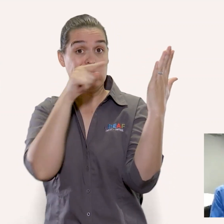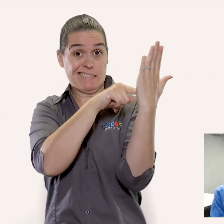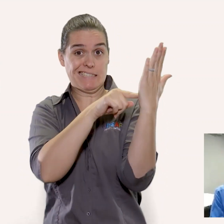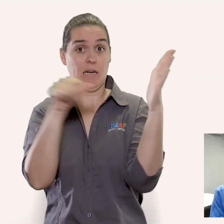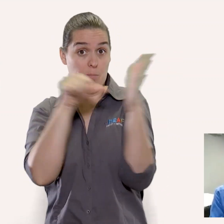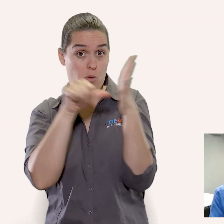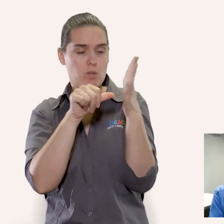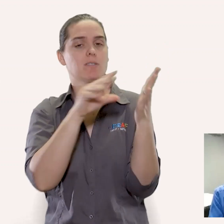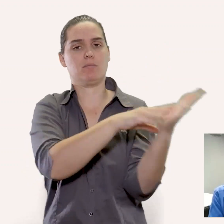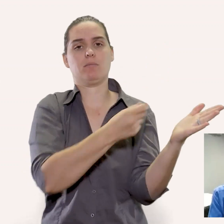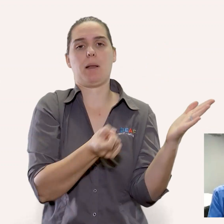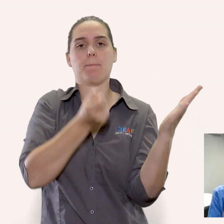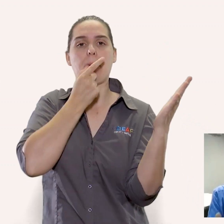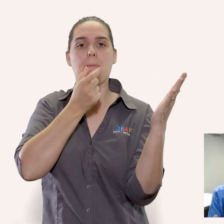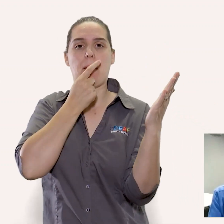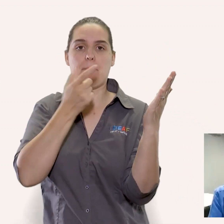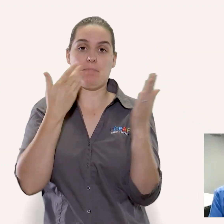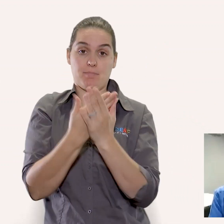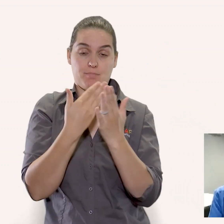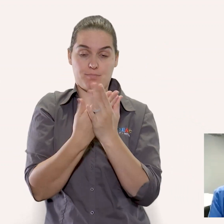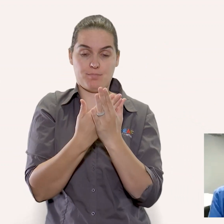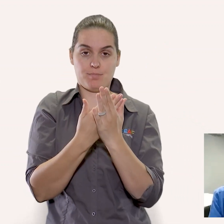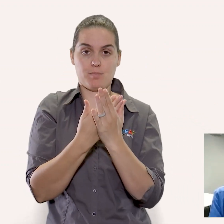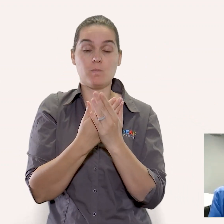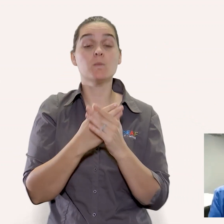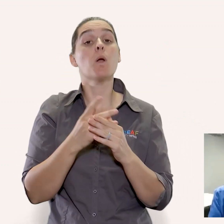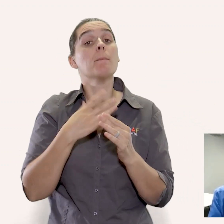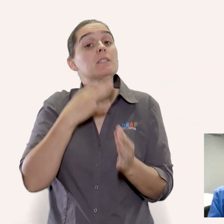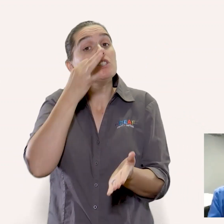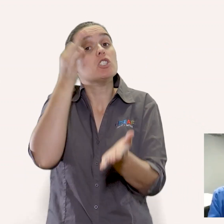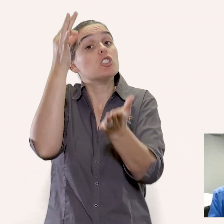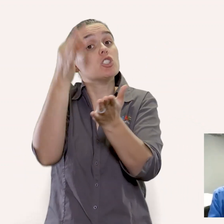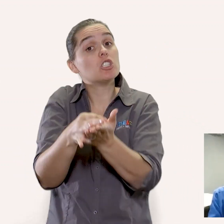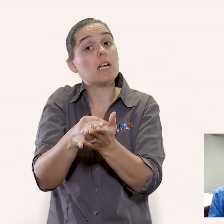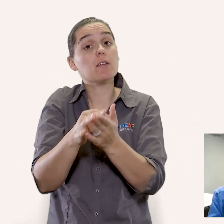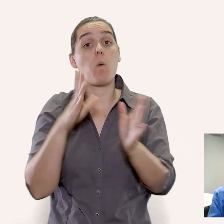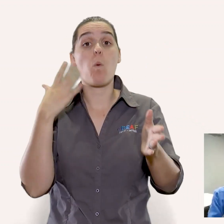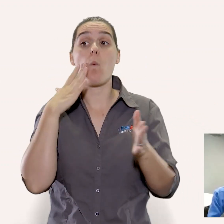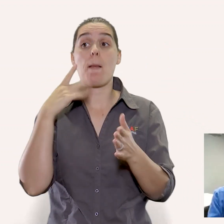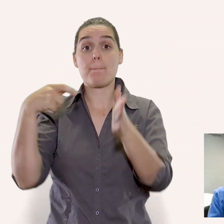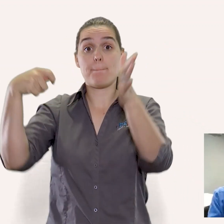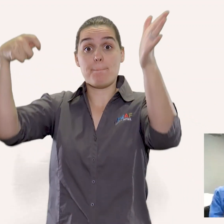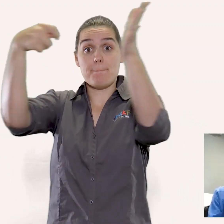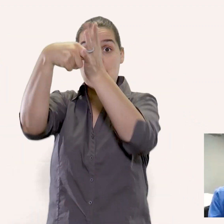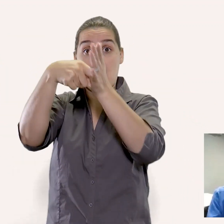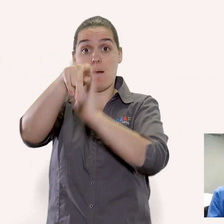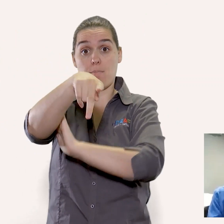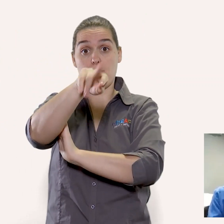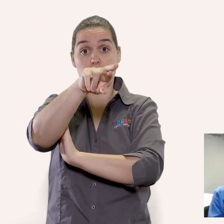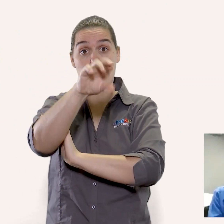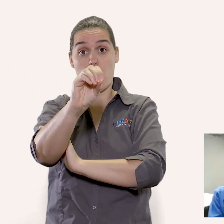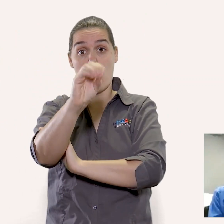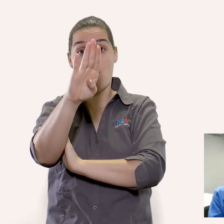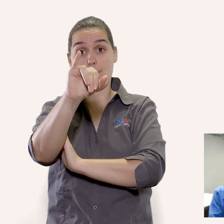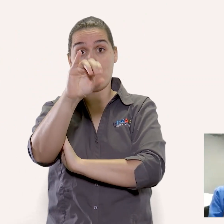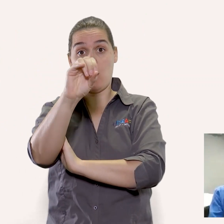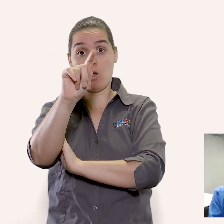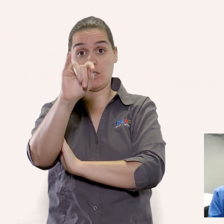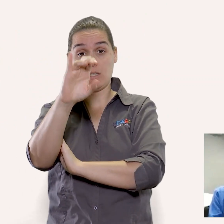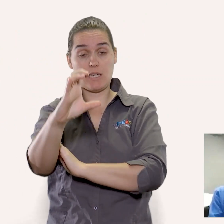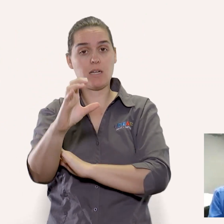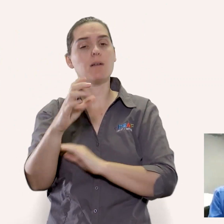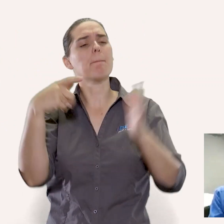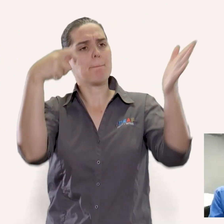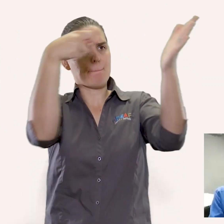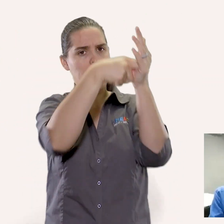because i don't know in what what country you are while you're watching this video but what i can recommend is phone the number on the bottle that you're looking at speak